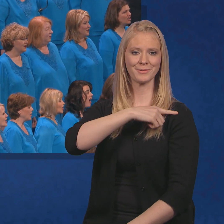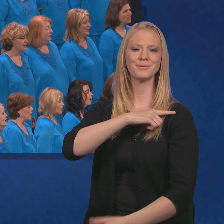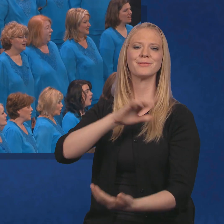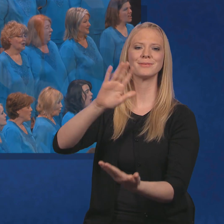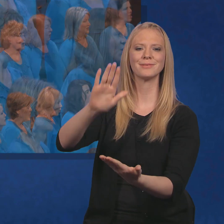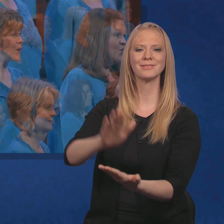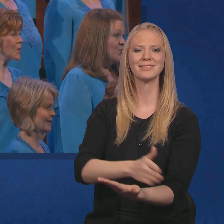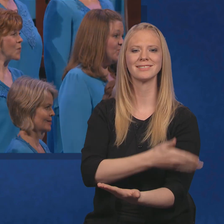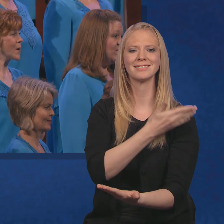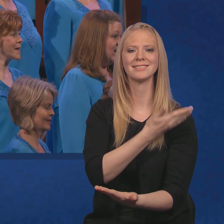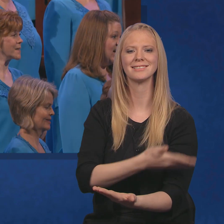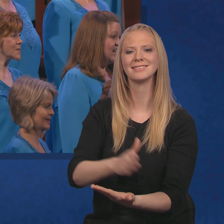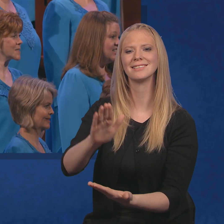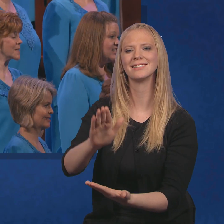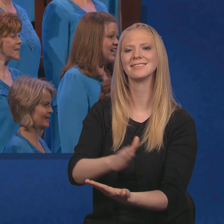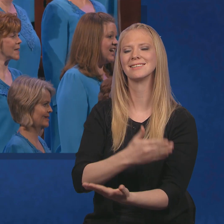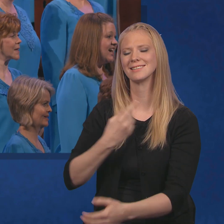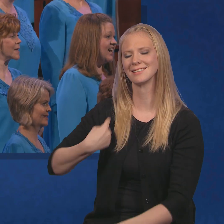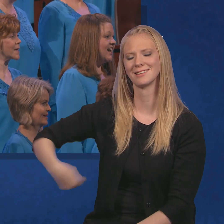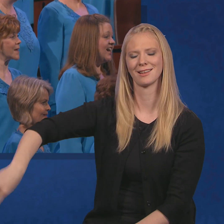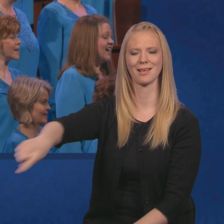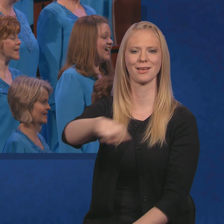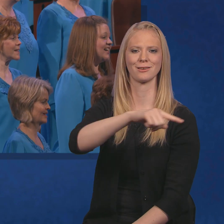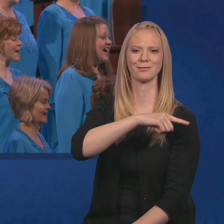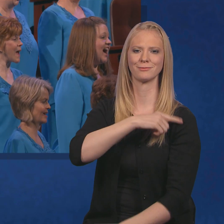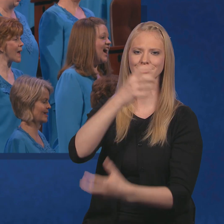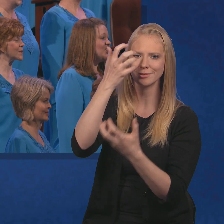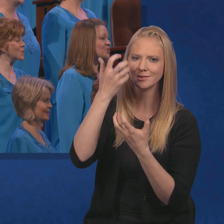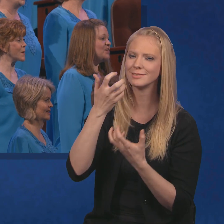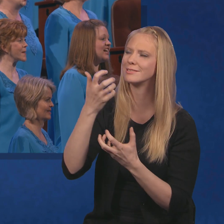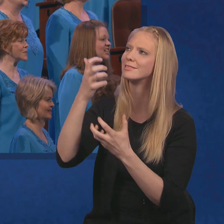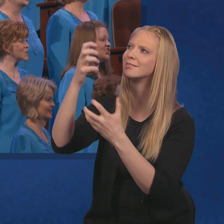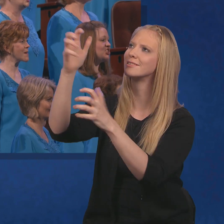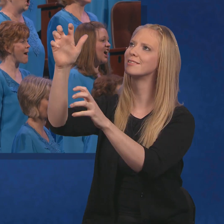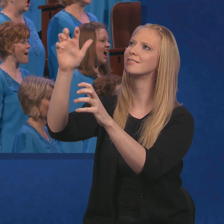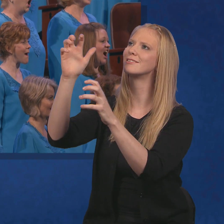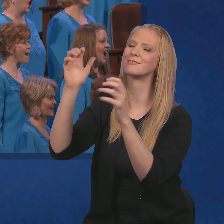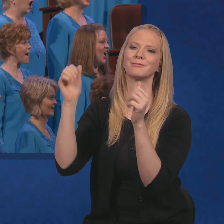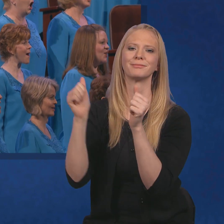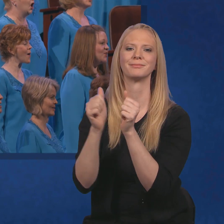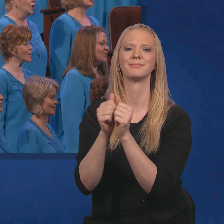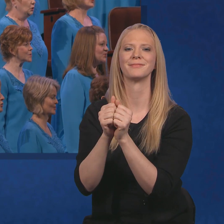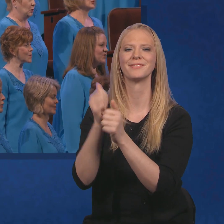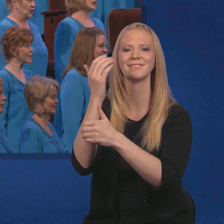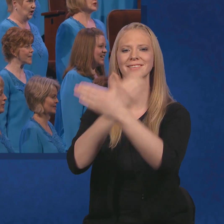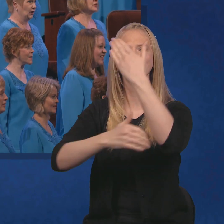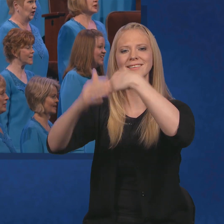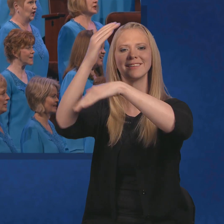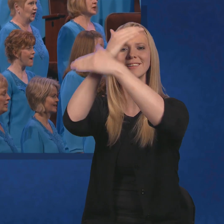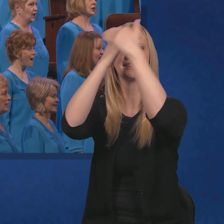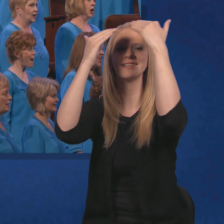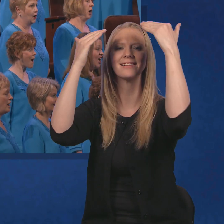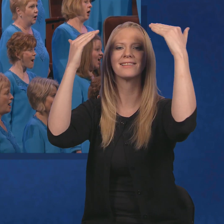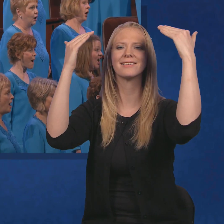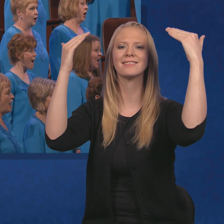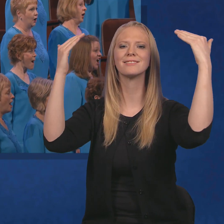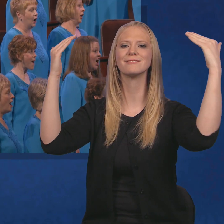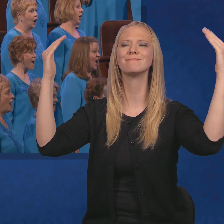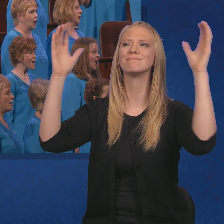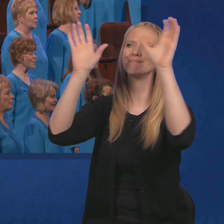We'll sing and we'll shout in the